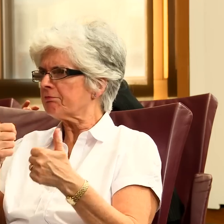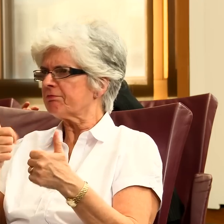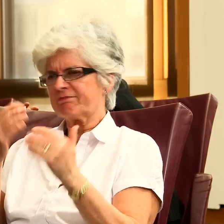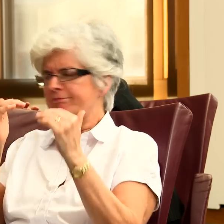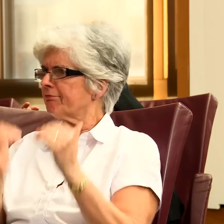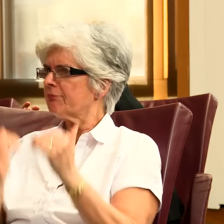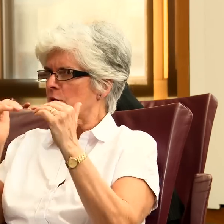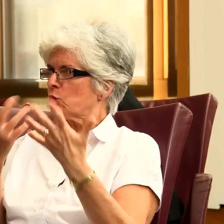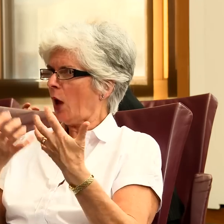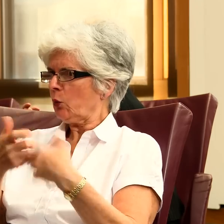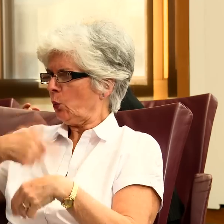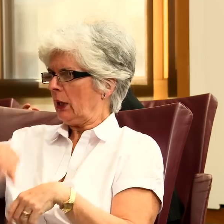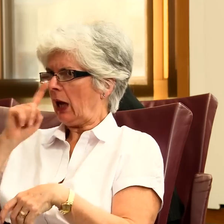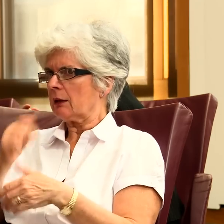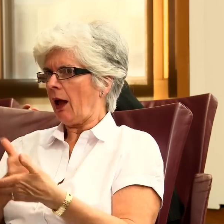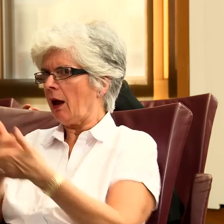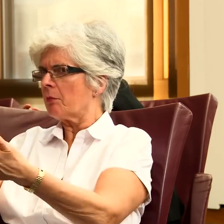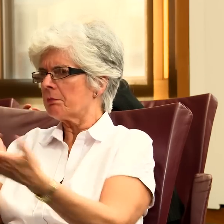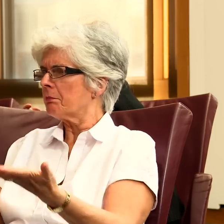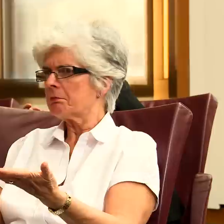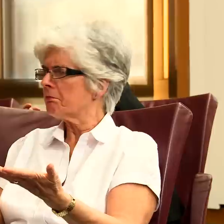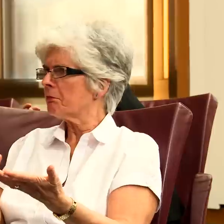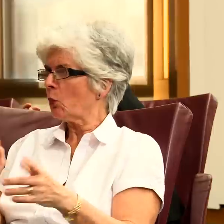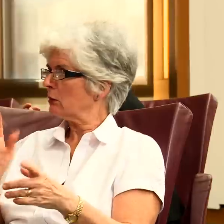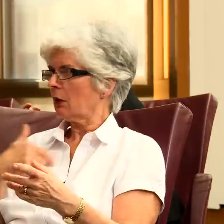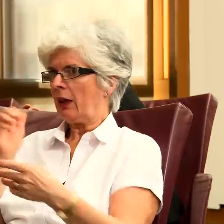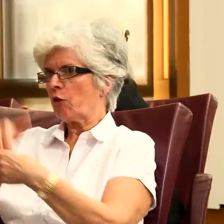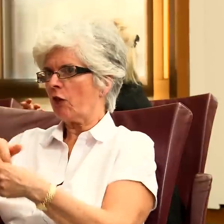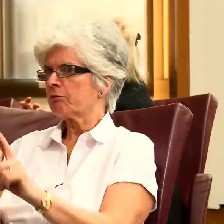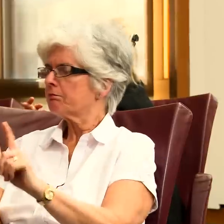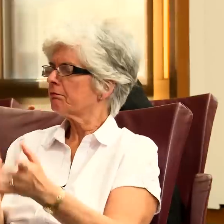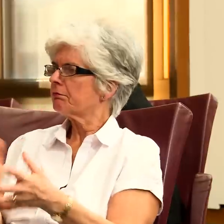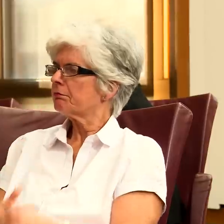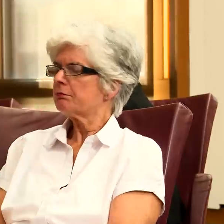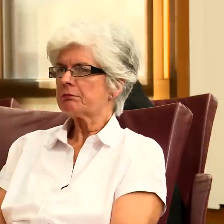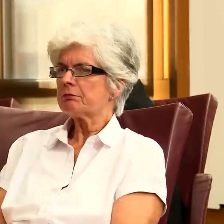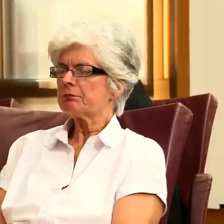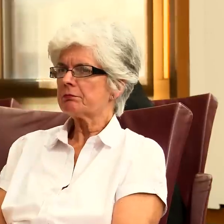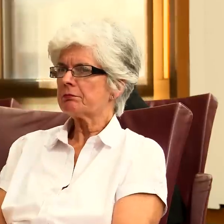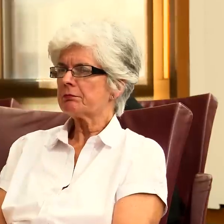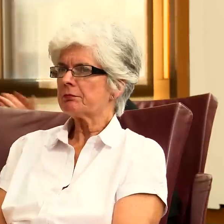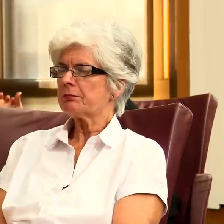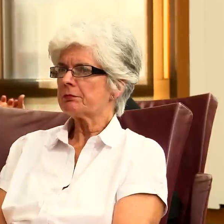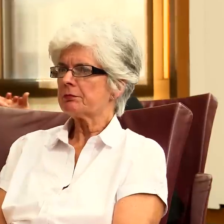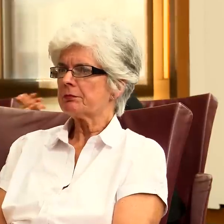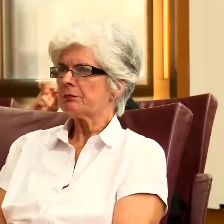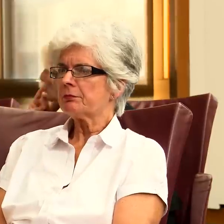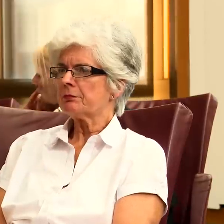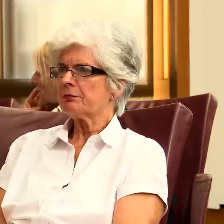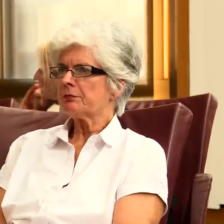and deafblind people, what if the quality isn't as it should be? How can deaf people get involved to make that